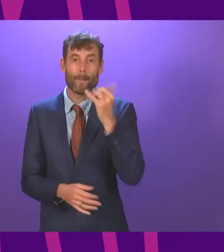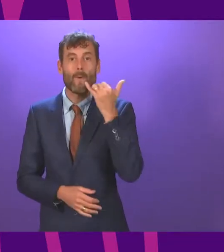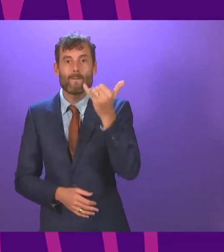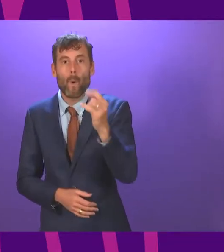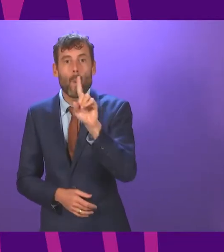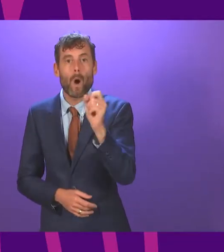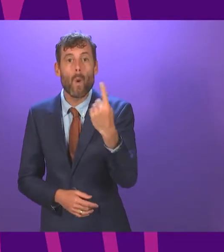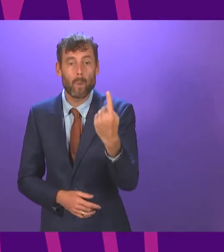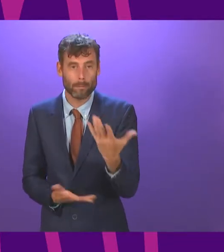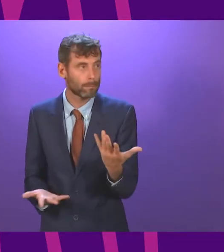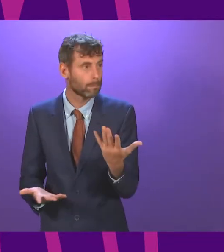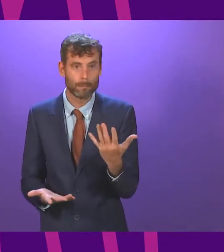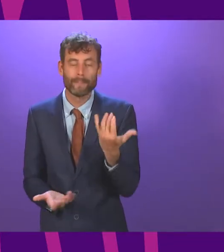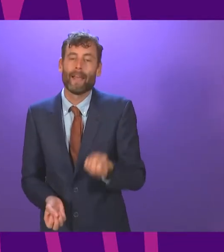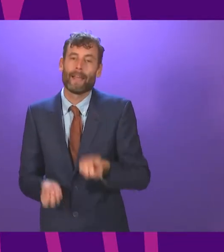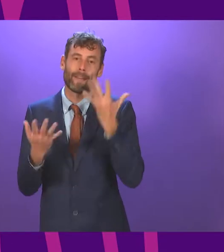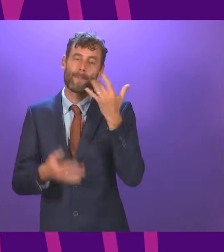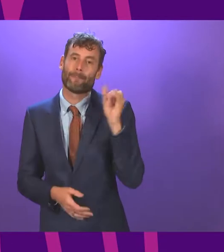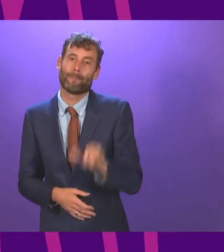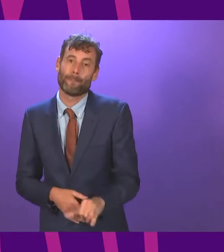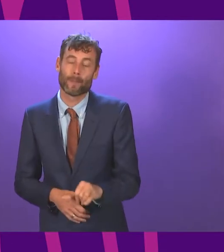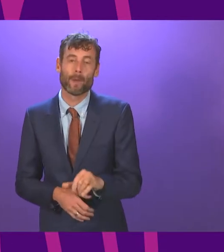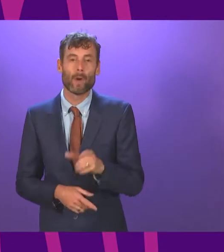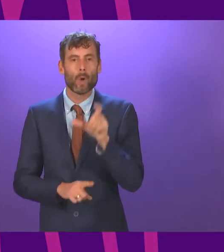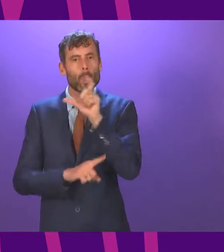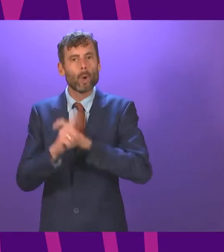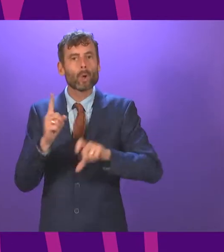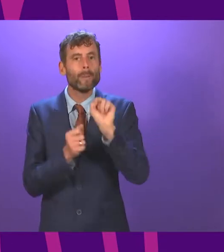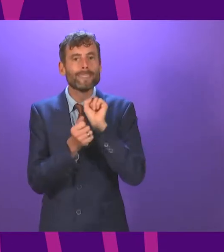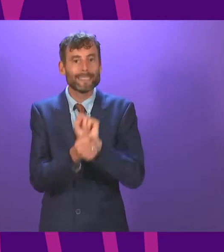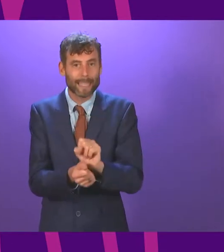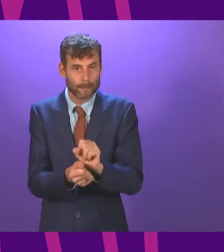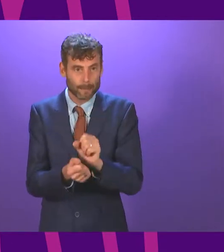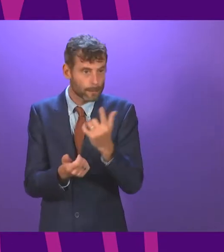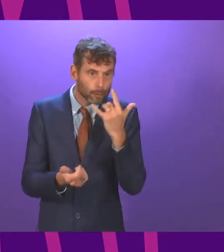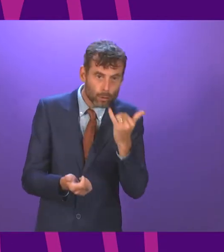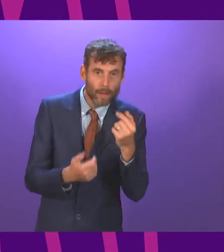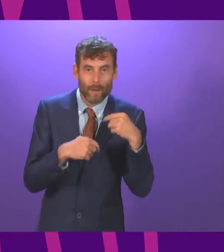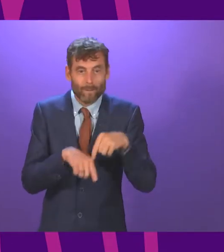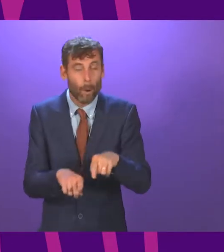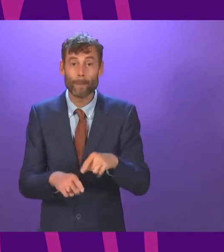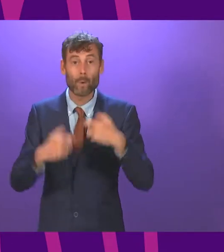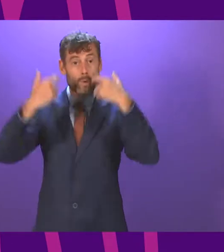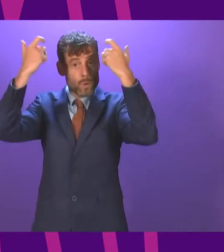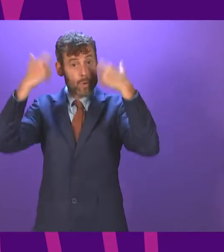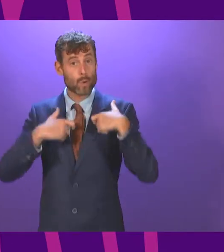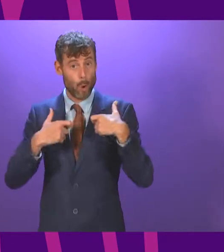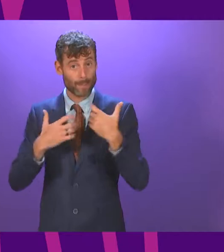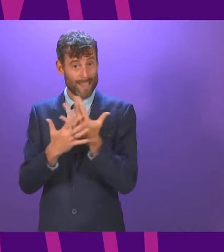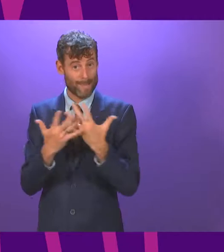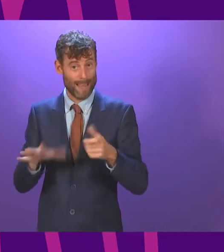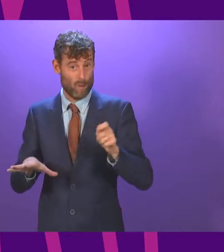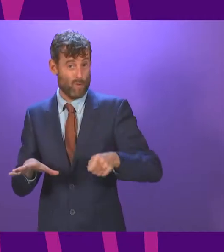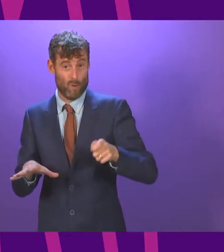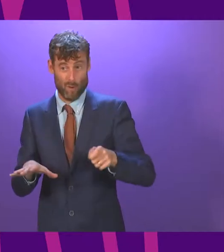Community sentences not completed and not followed up on. An enormous backlog in the court system with justice delayed for too many